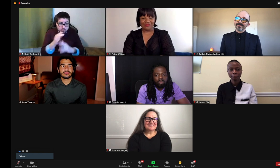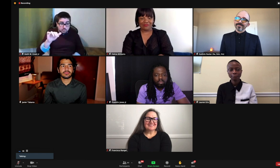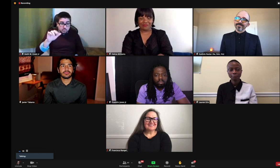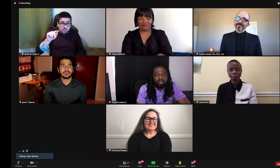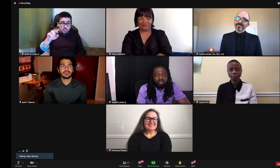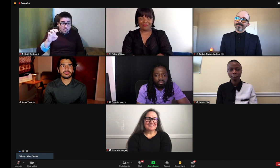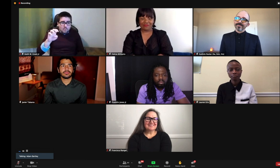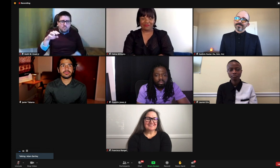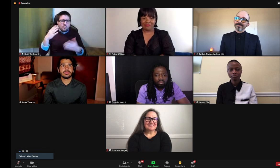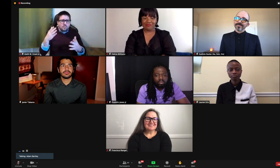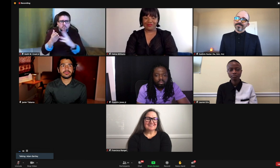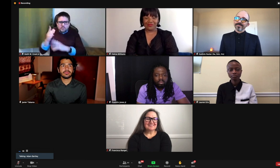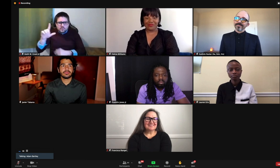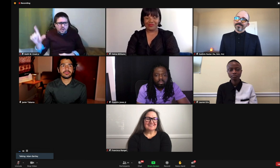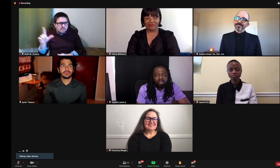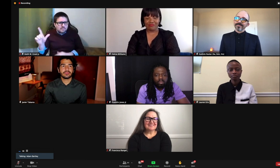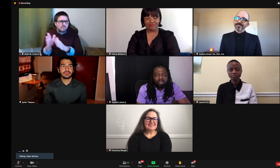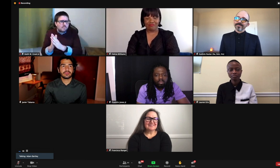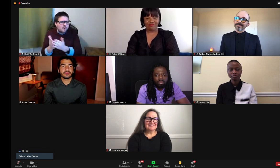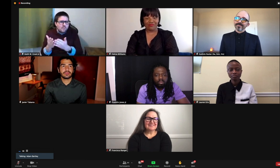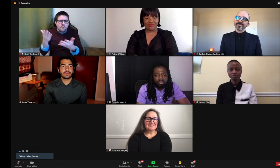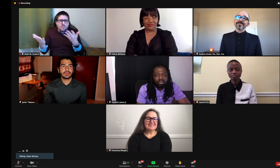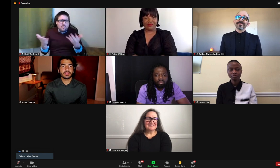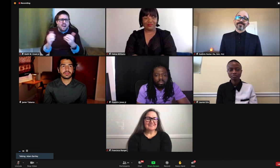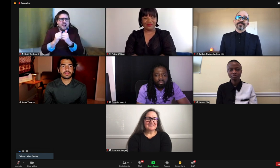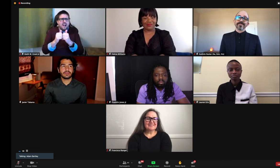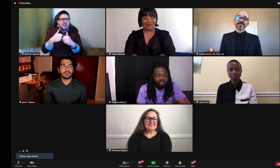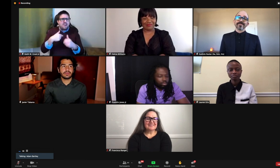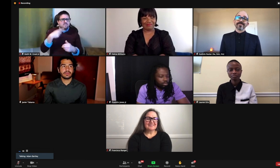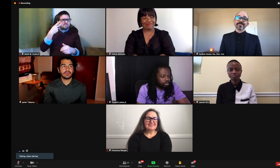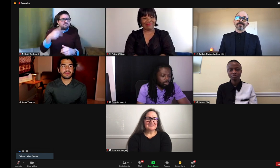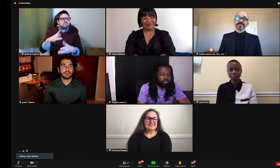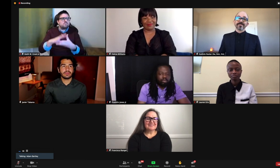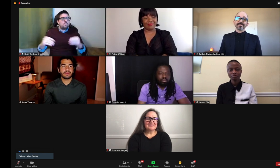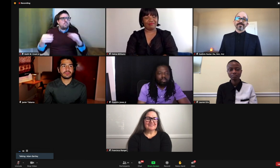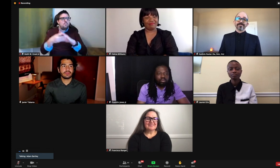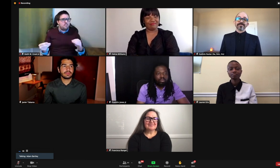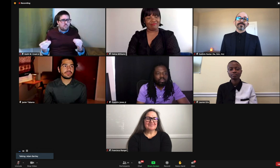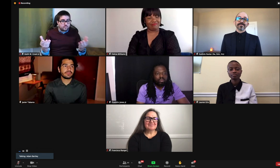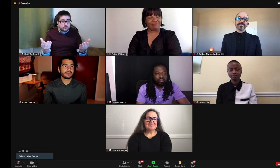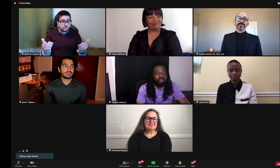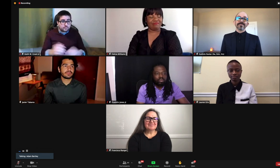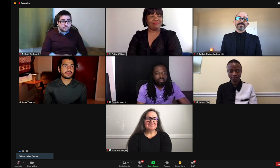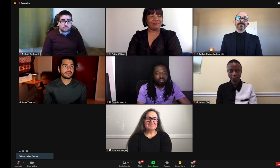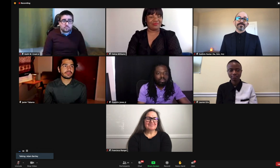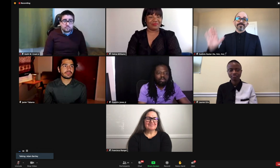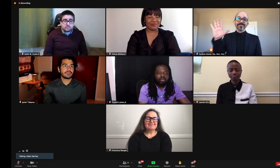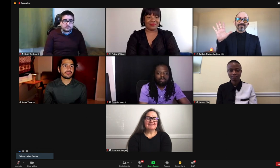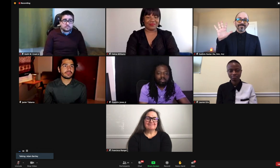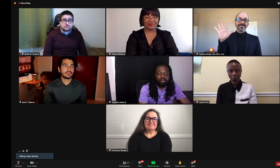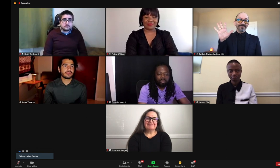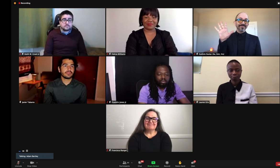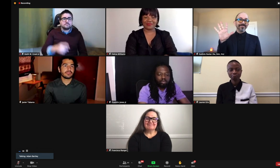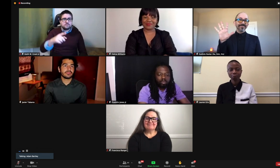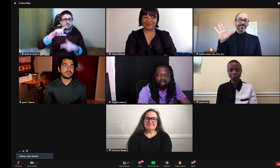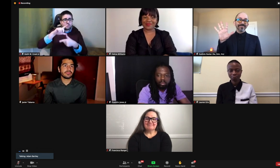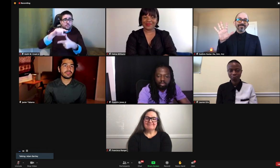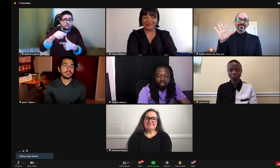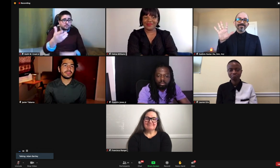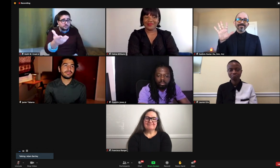Now, how do these stories that you have really get out there? If I want to get them out there, they're YouTube. How are they